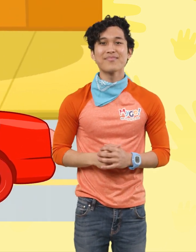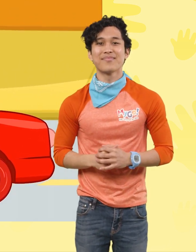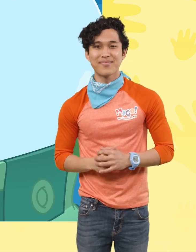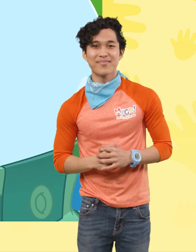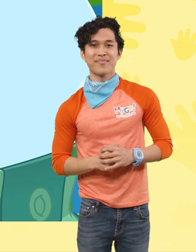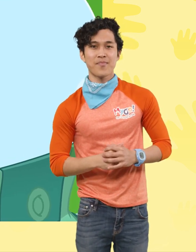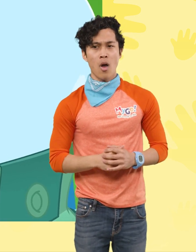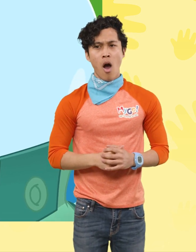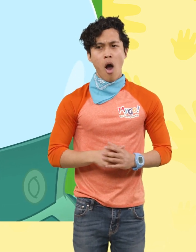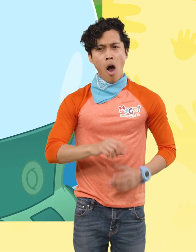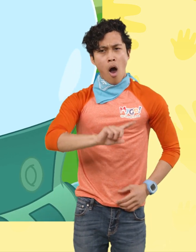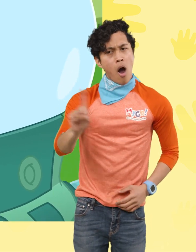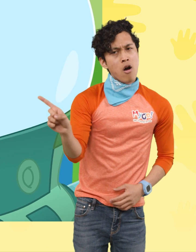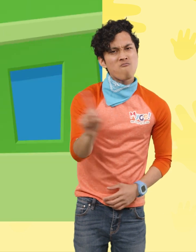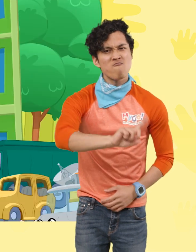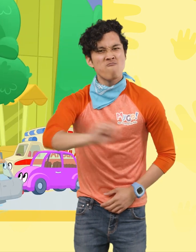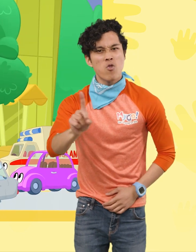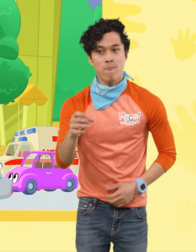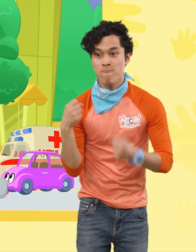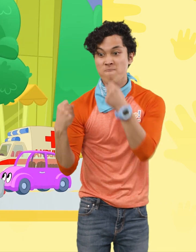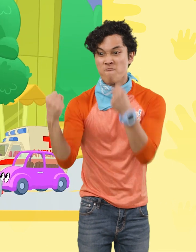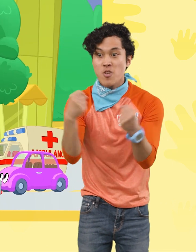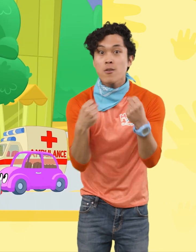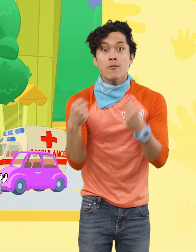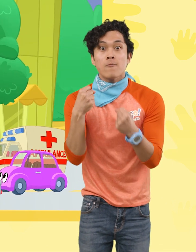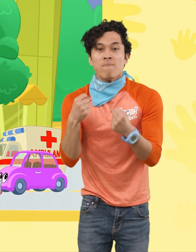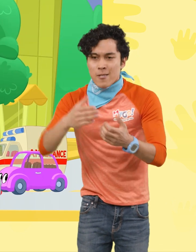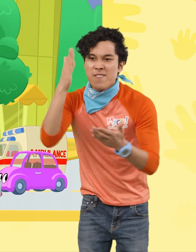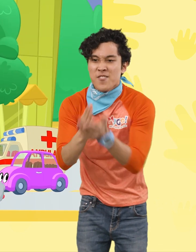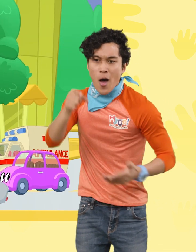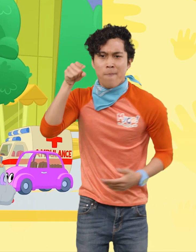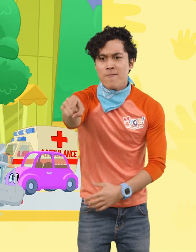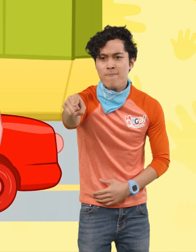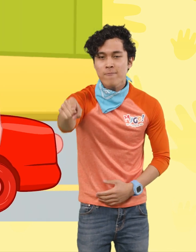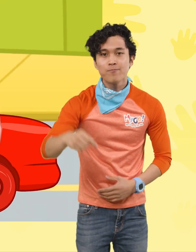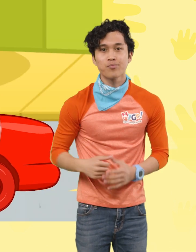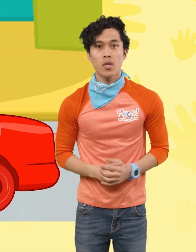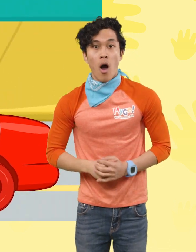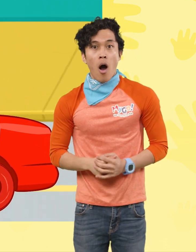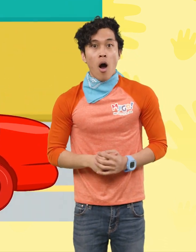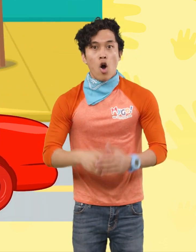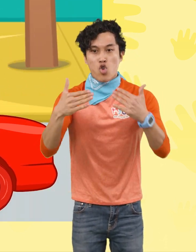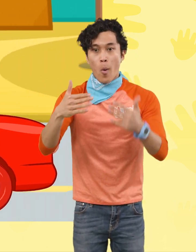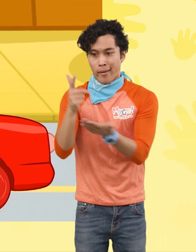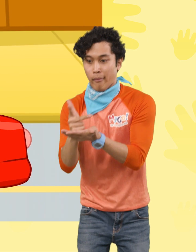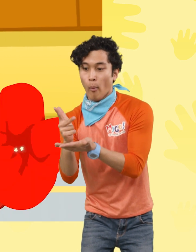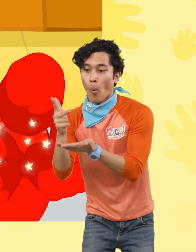Oh, no, you don't Vehicles, stop them Fly over them, Morphle